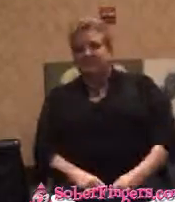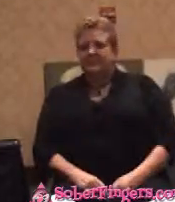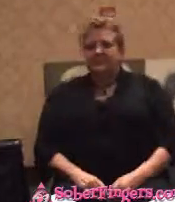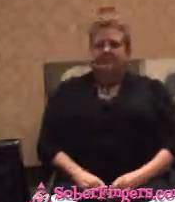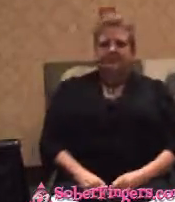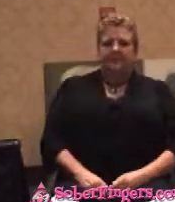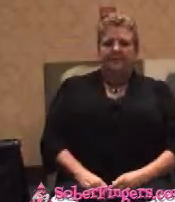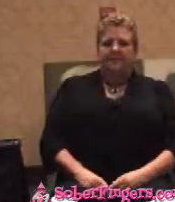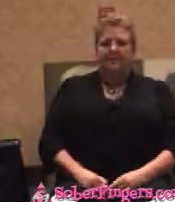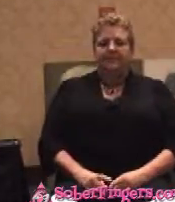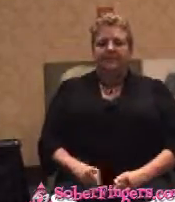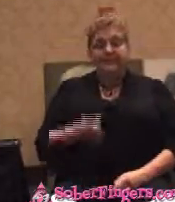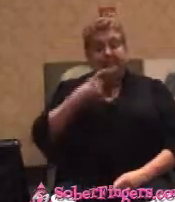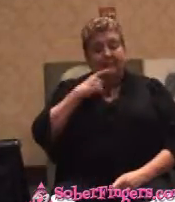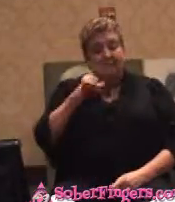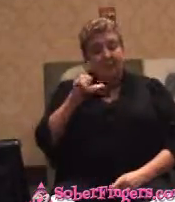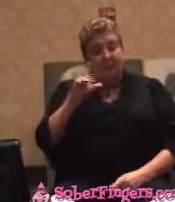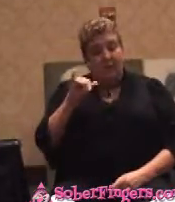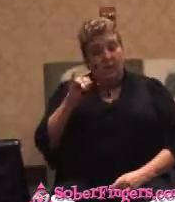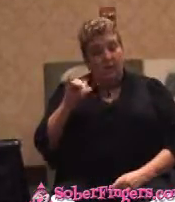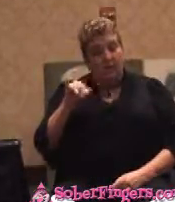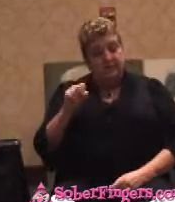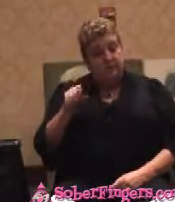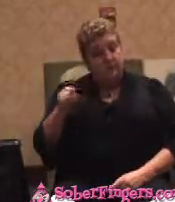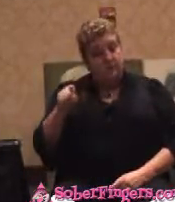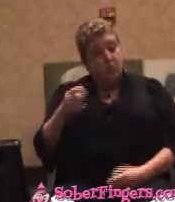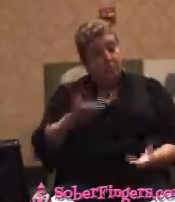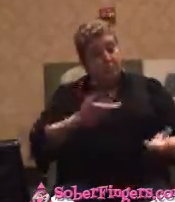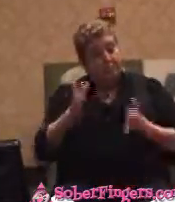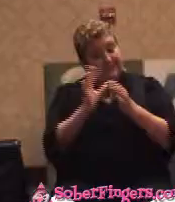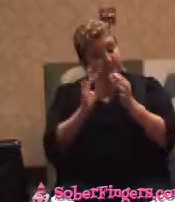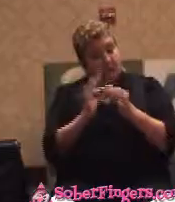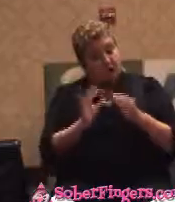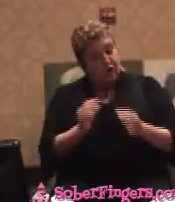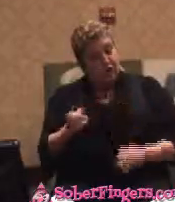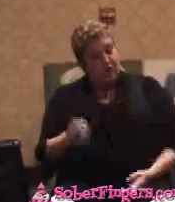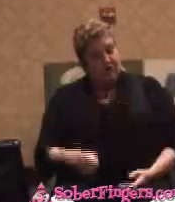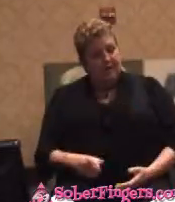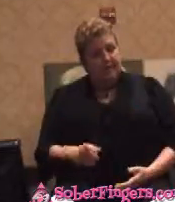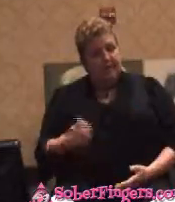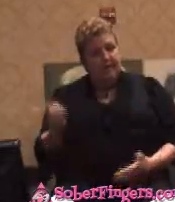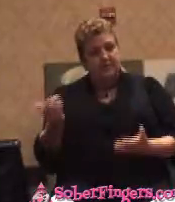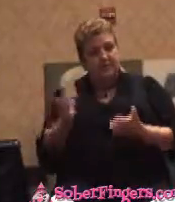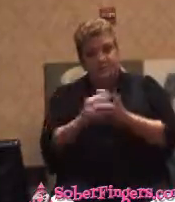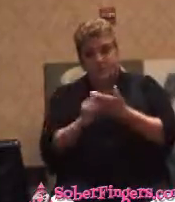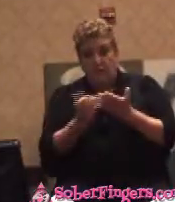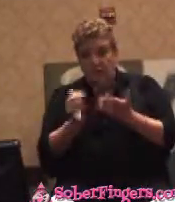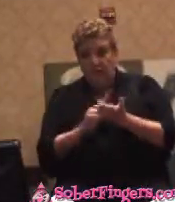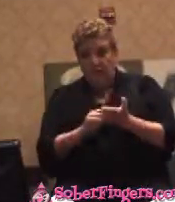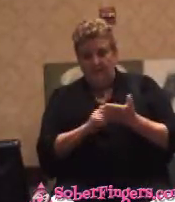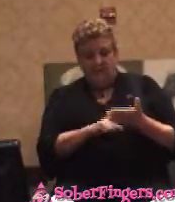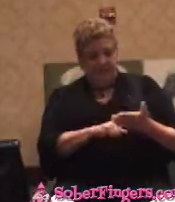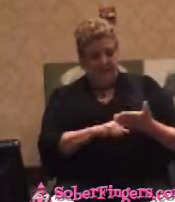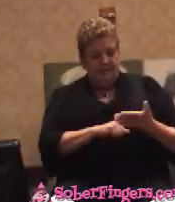But he said, Lois, you were his messenger. And she wrote again. And so were you.